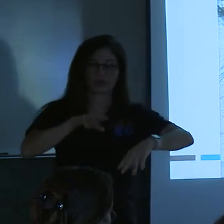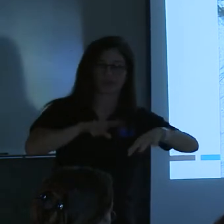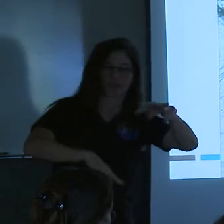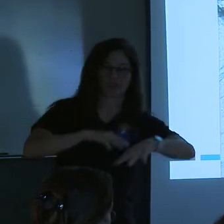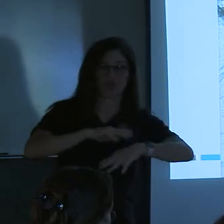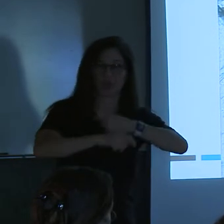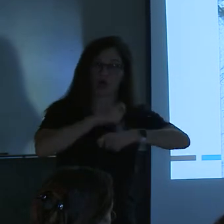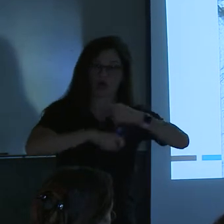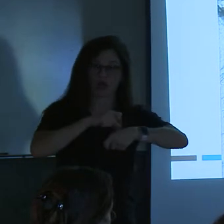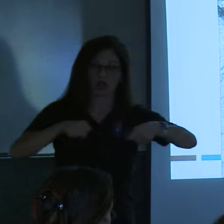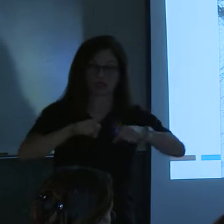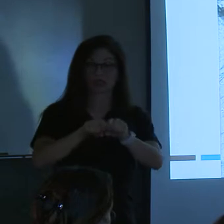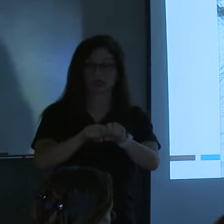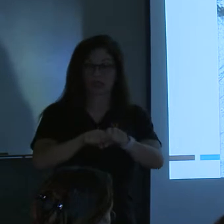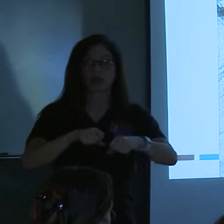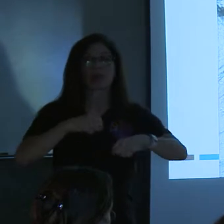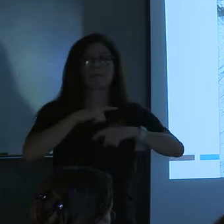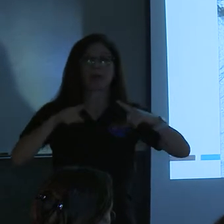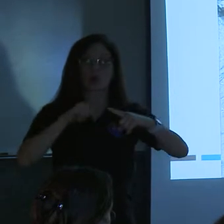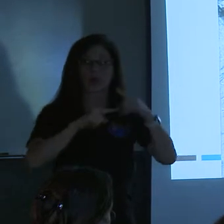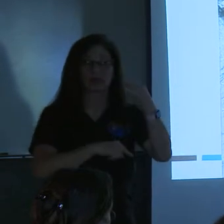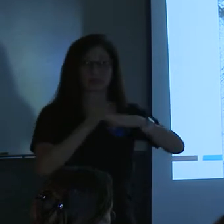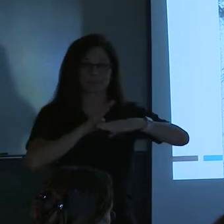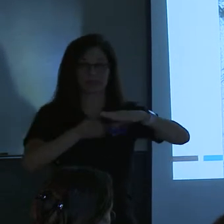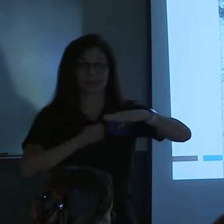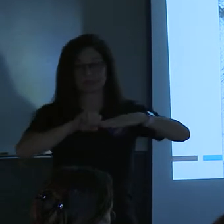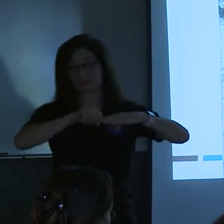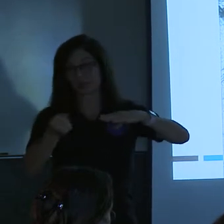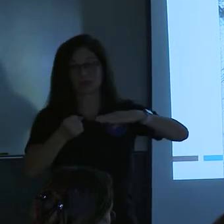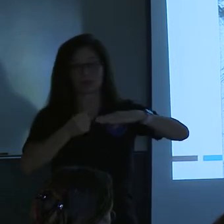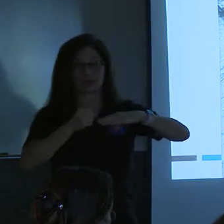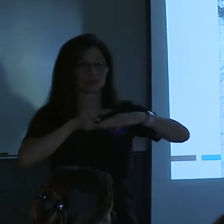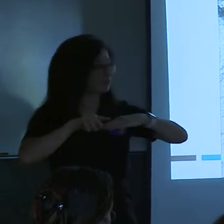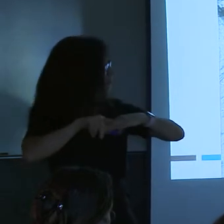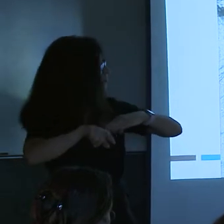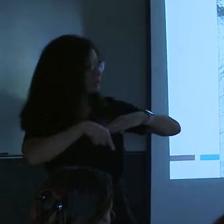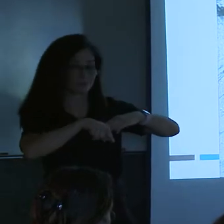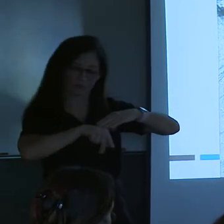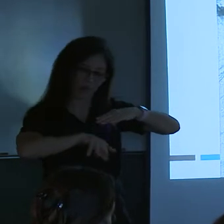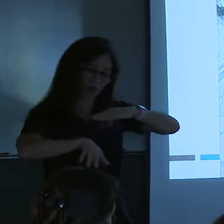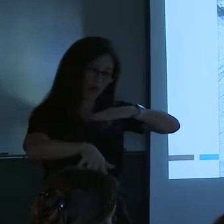together. But the tip of one of these snapped off and is downstream.